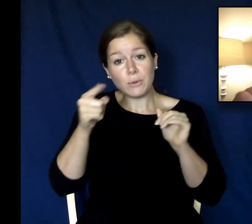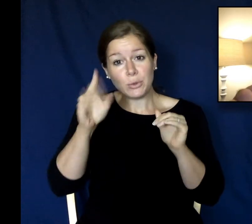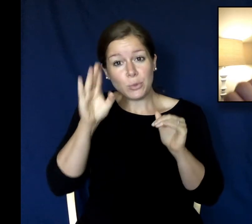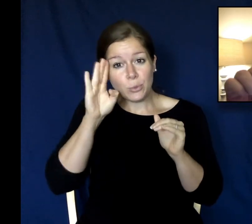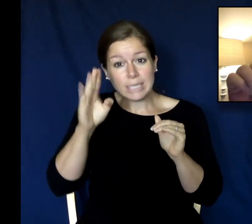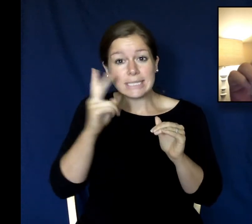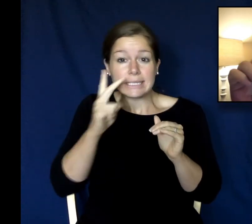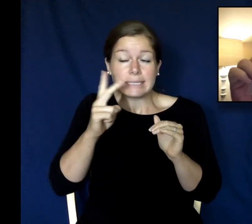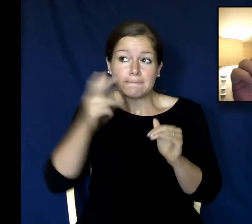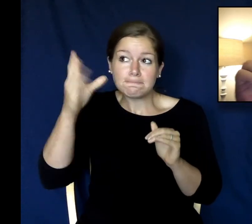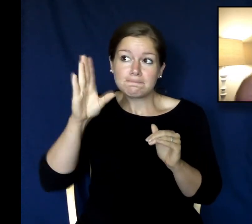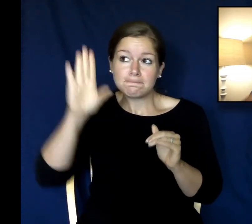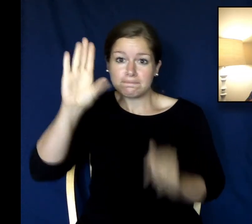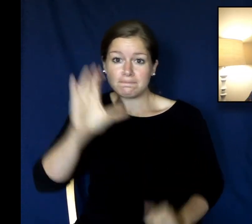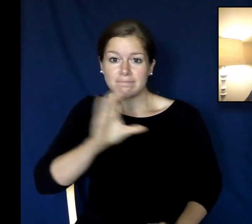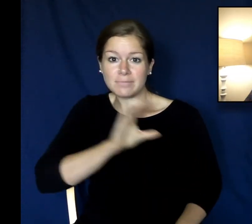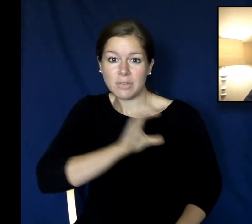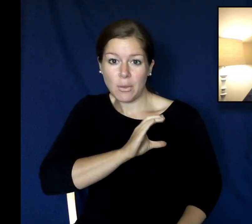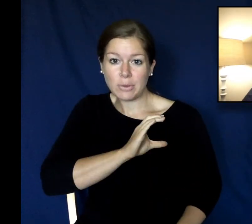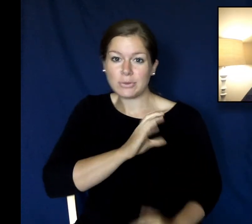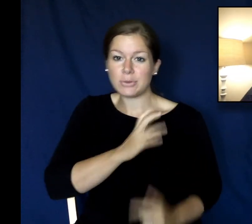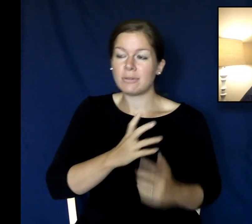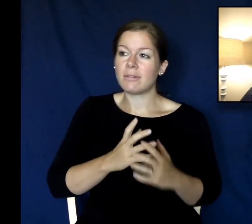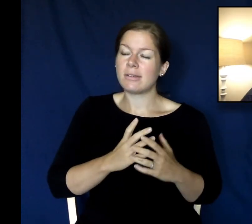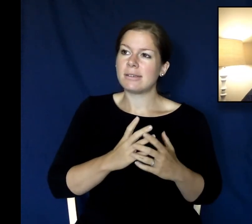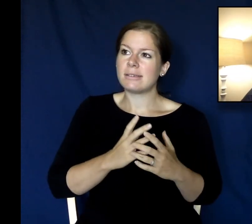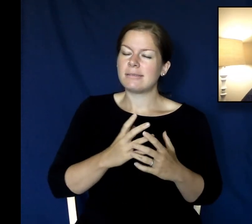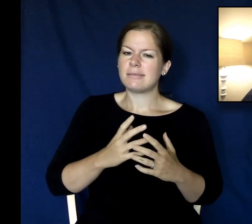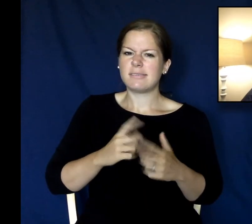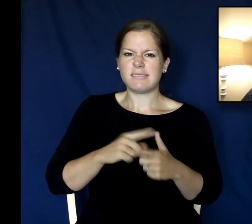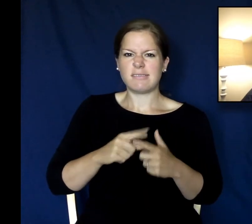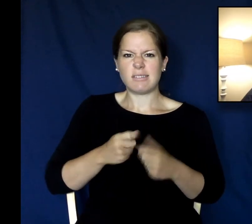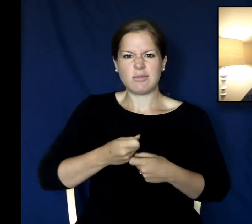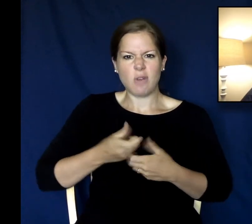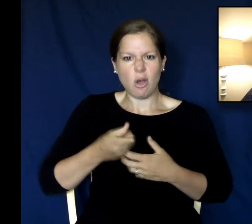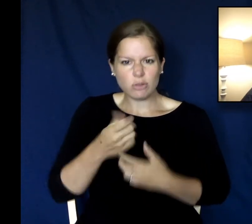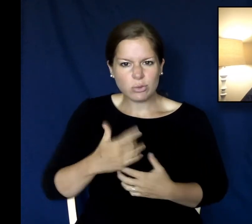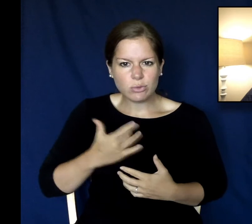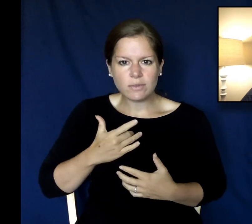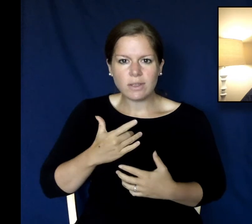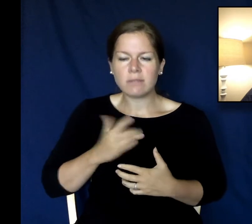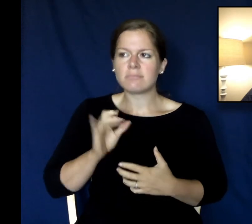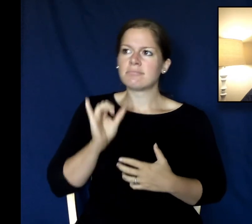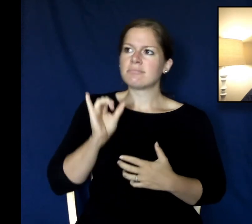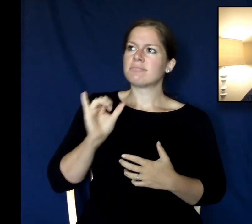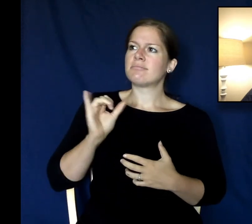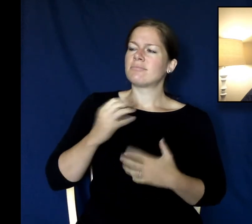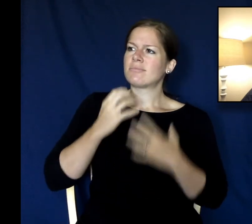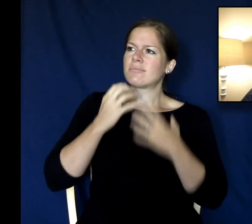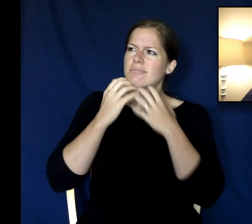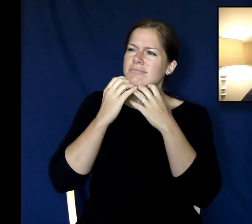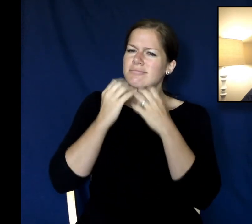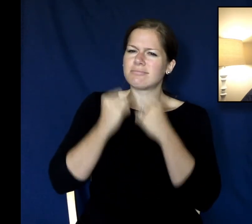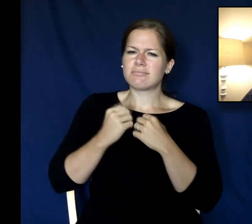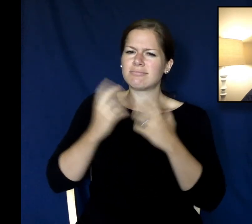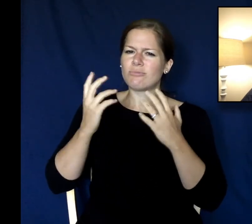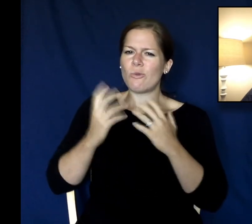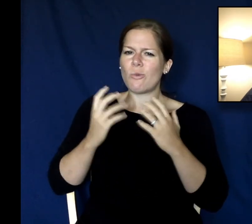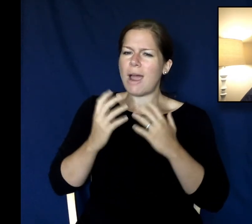and then meditate upon God's nature that he is a seeker and that he and he